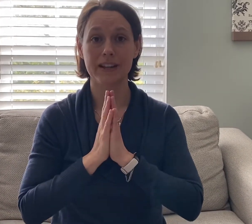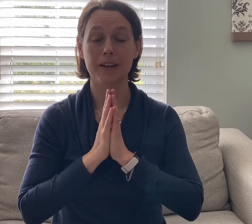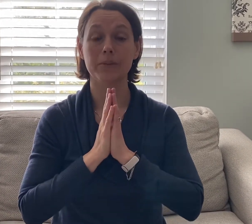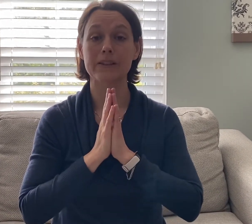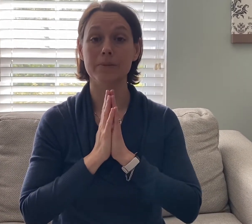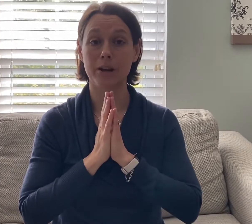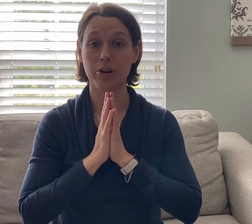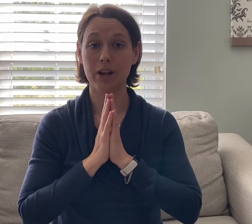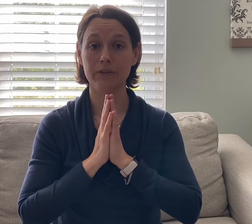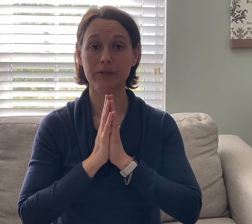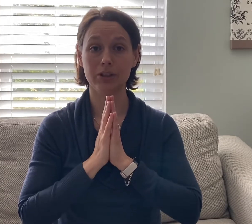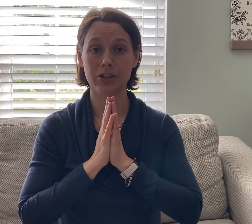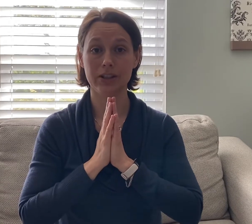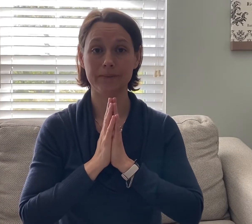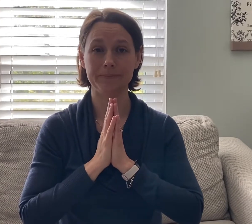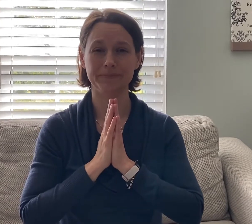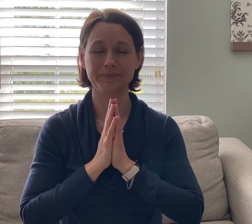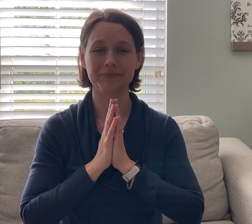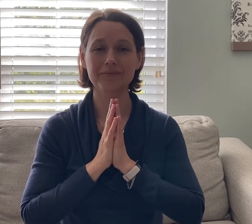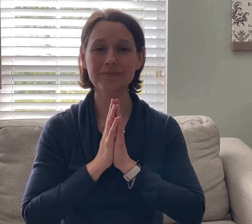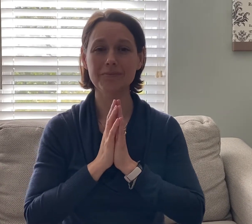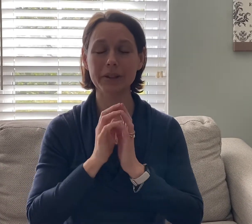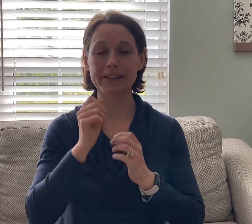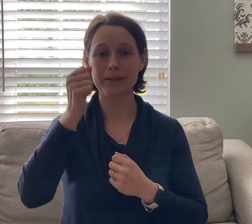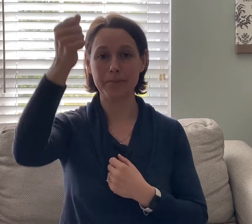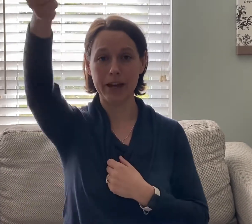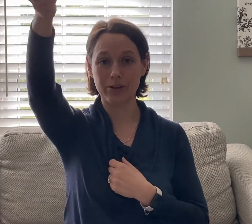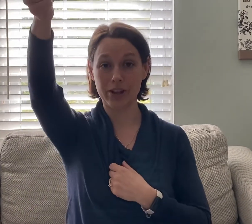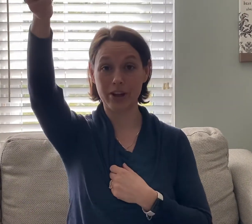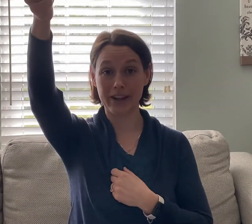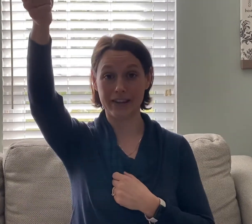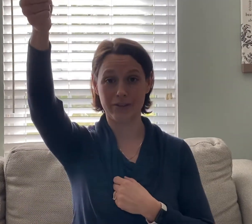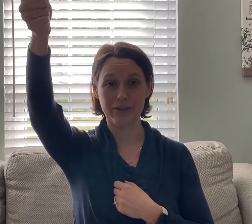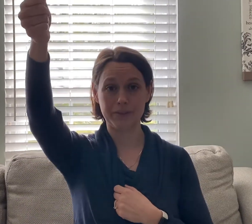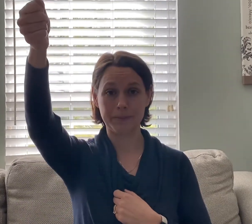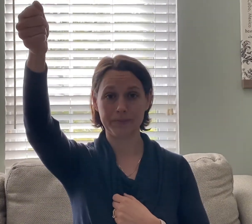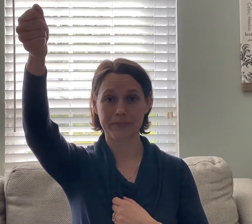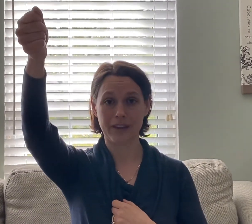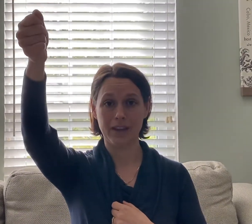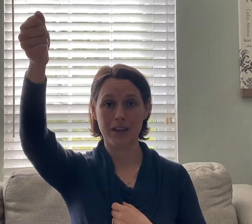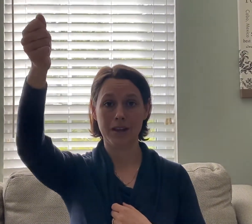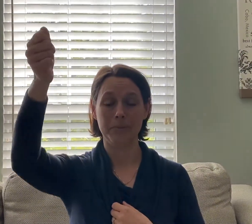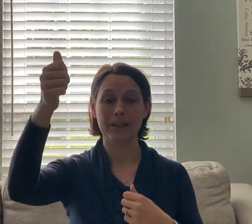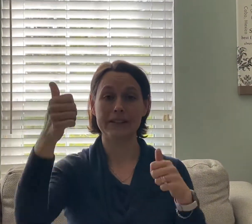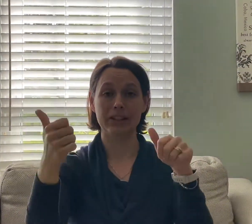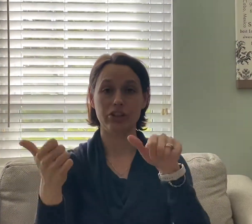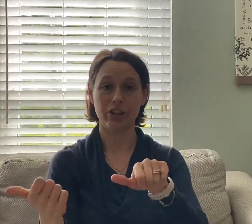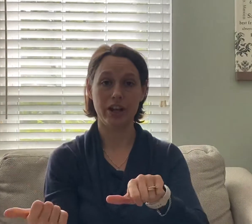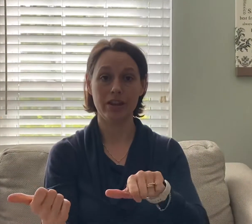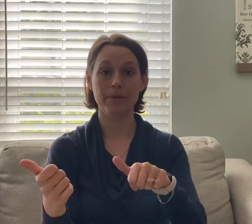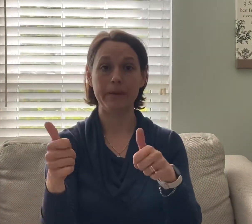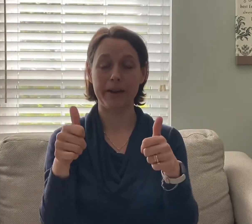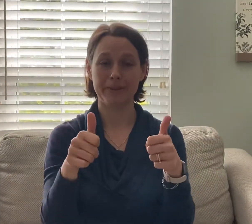again blessed Mary ever virgin blessed Michael the archangel blessed John the Baptist